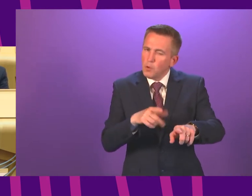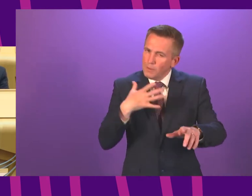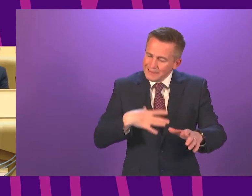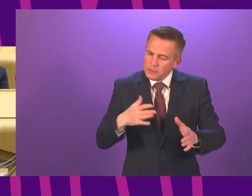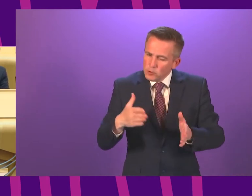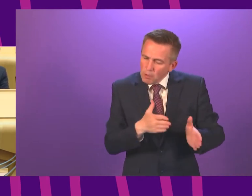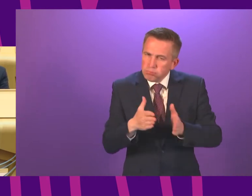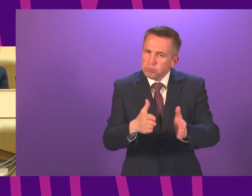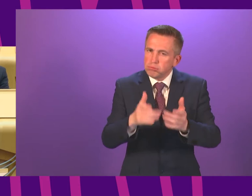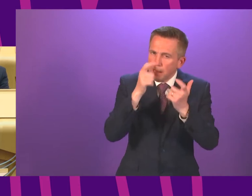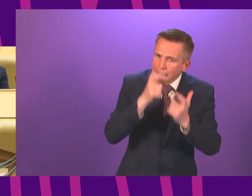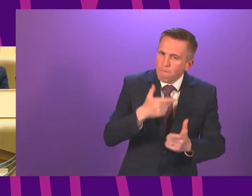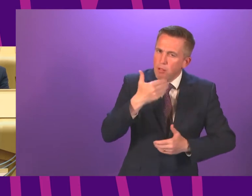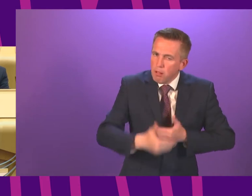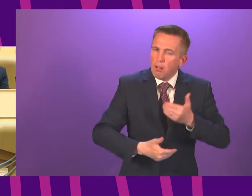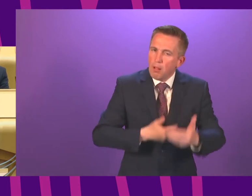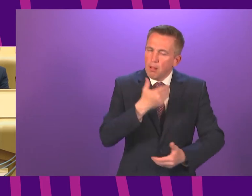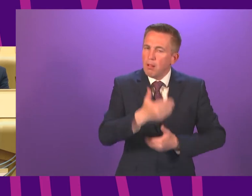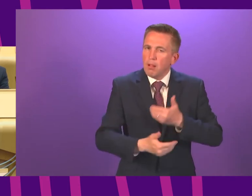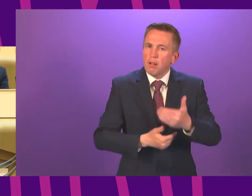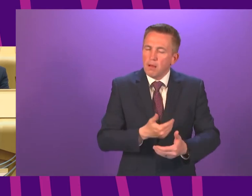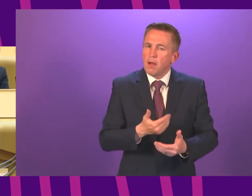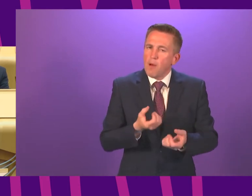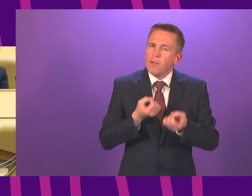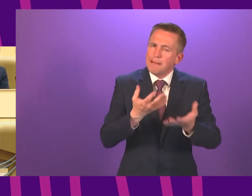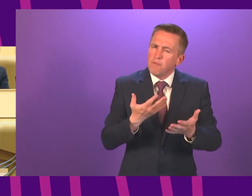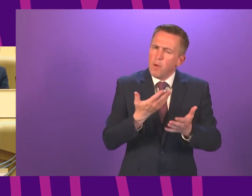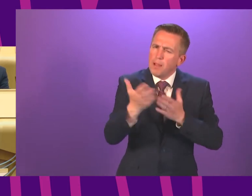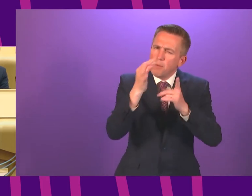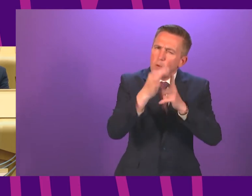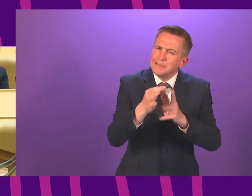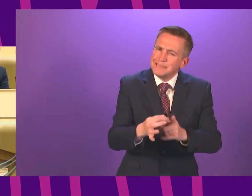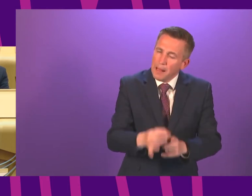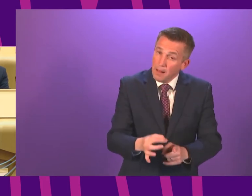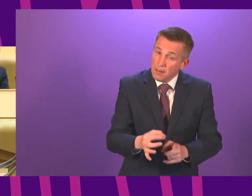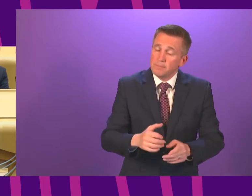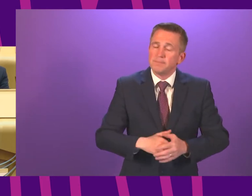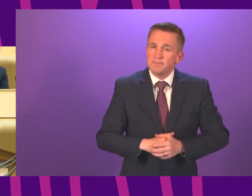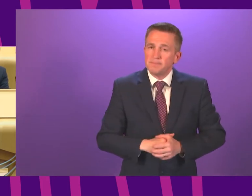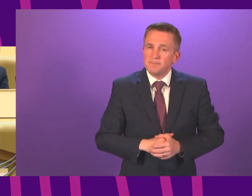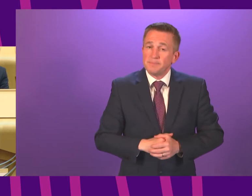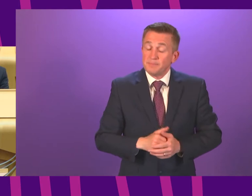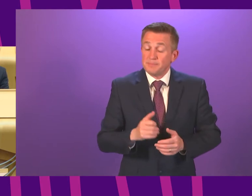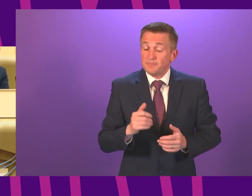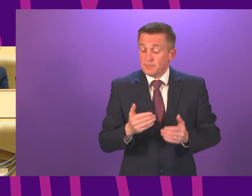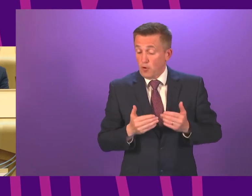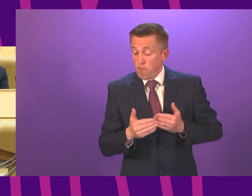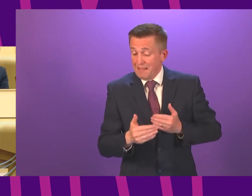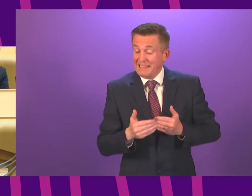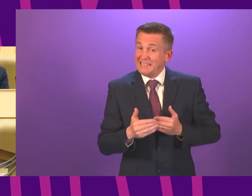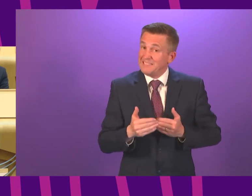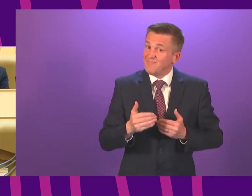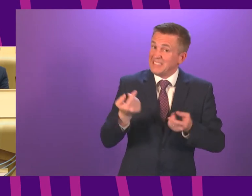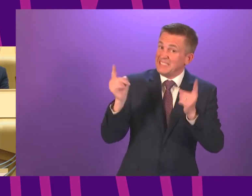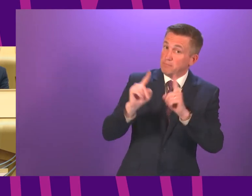the side of caution. And I'll share more detail of all of this now. The considerable downside that we face just now is the Indian